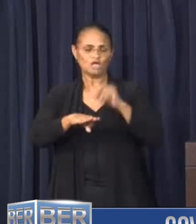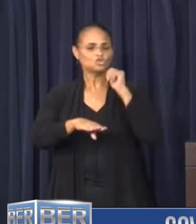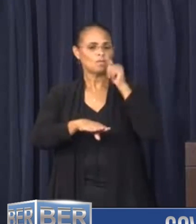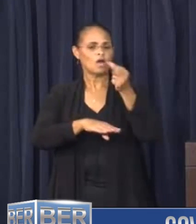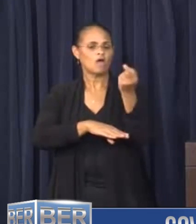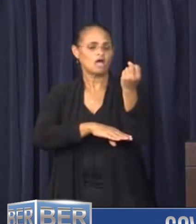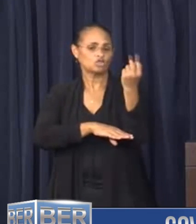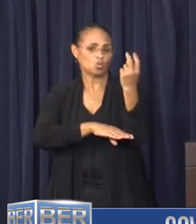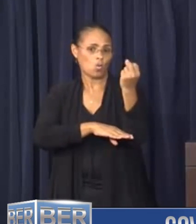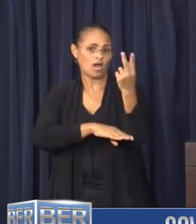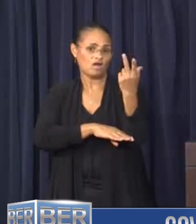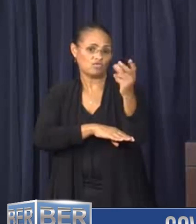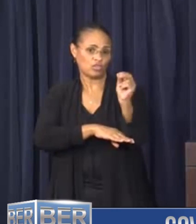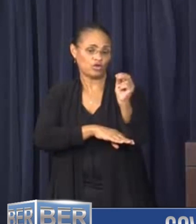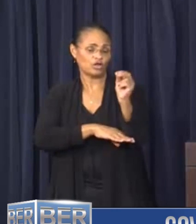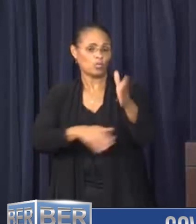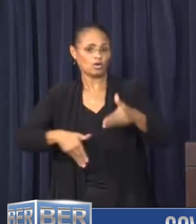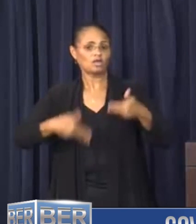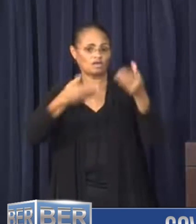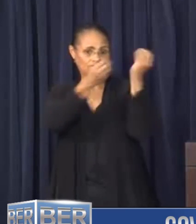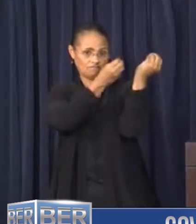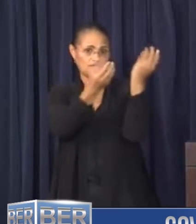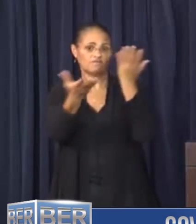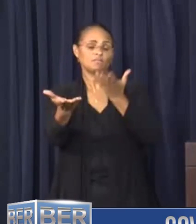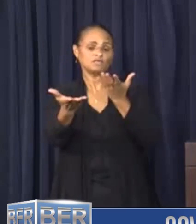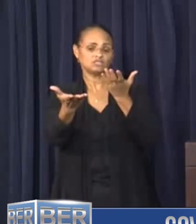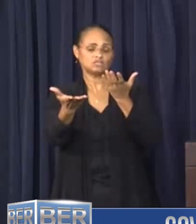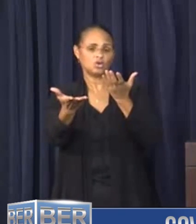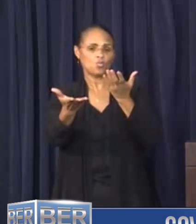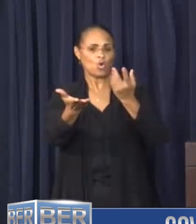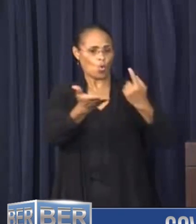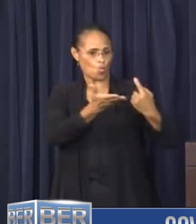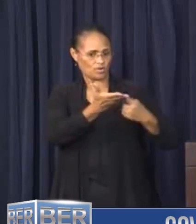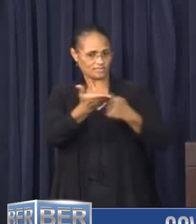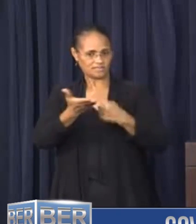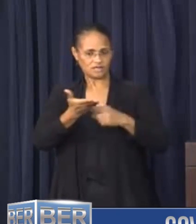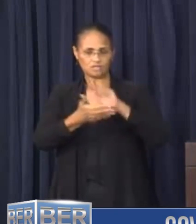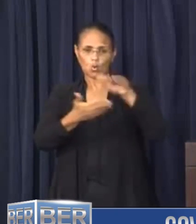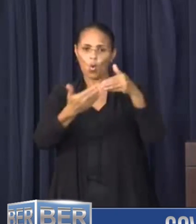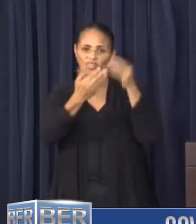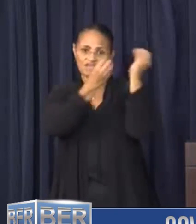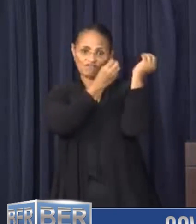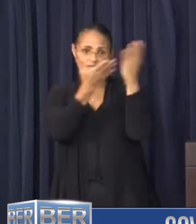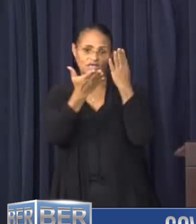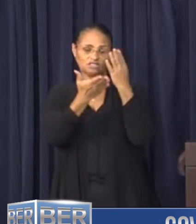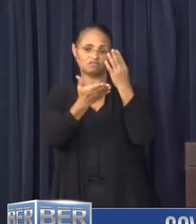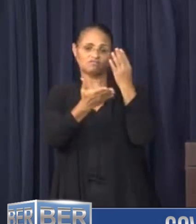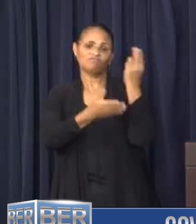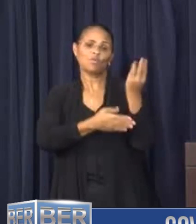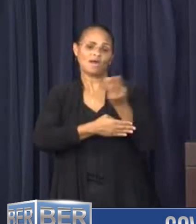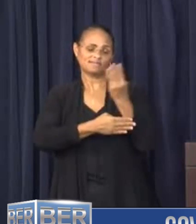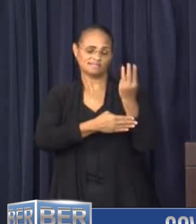at 12.30, we will provide an update where we discuss all of the information for Wednesday.